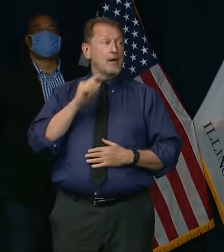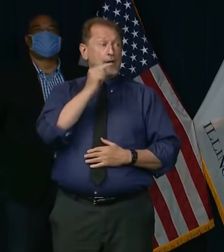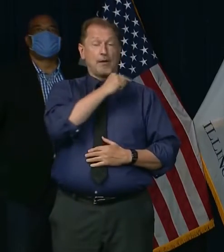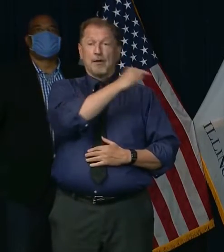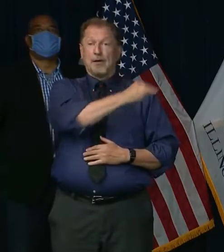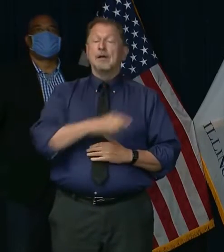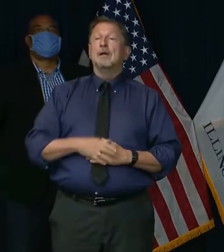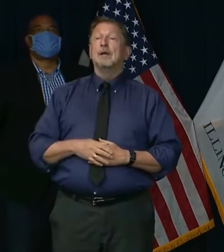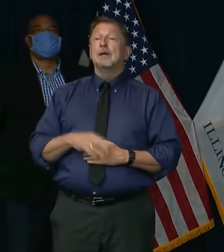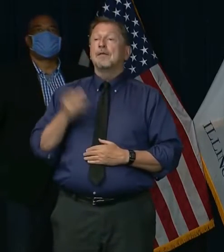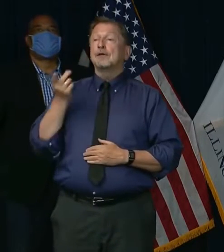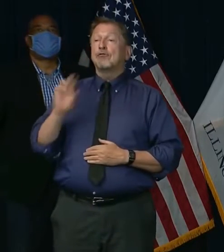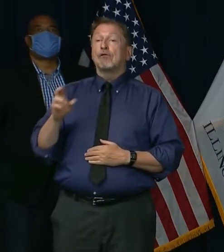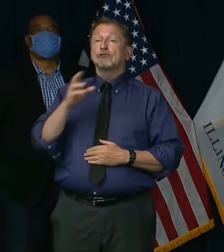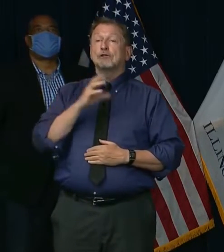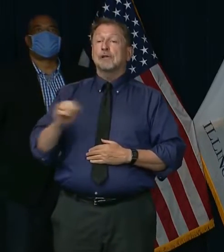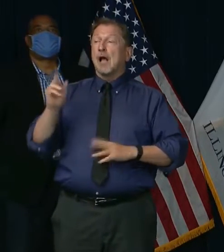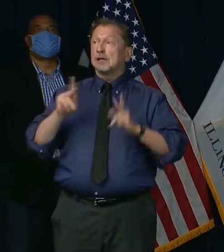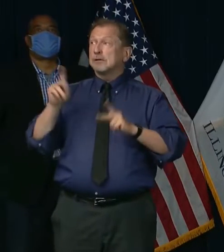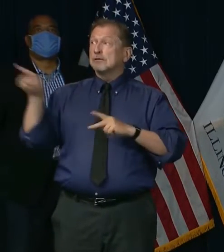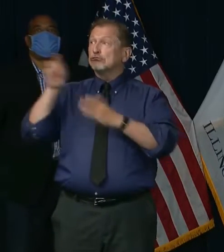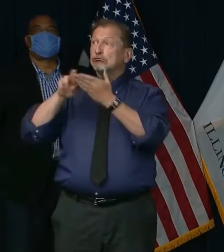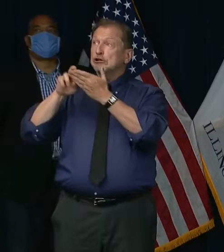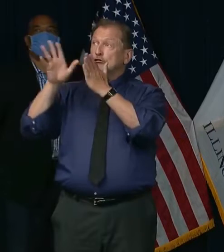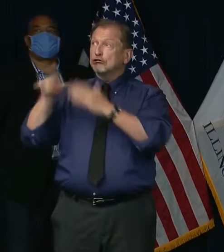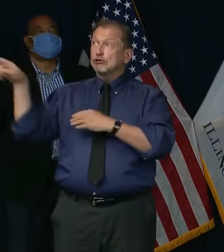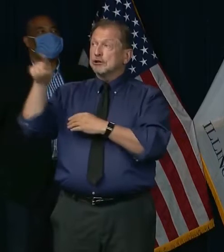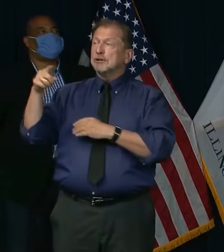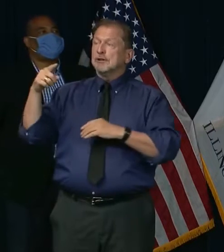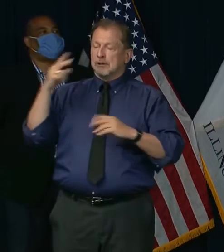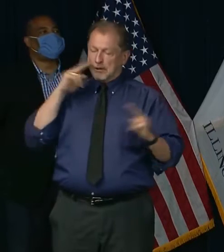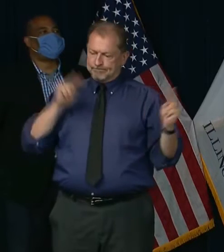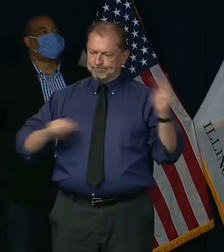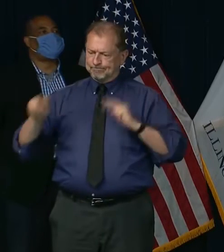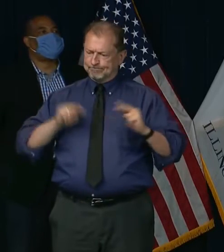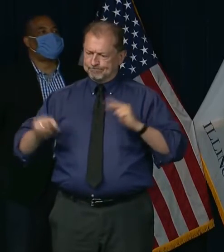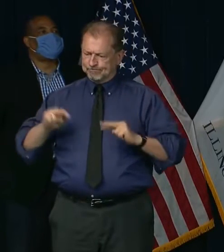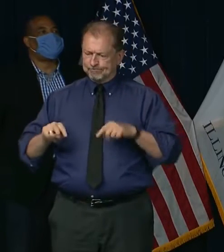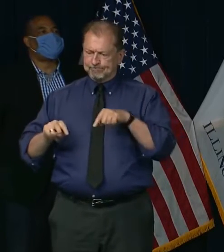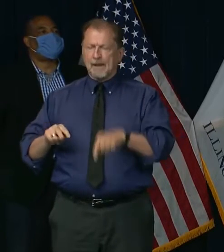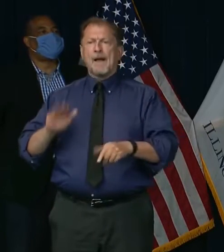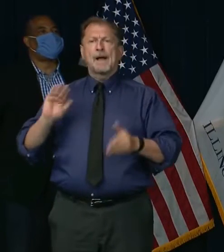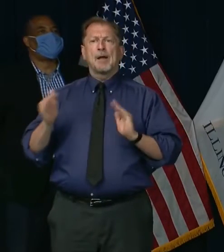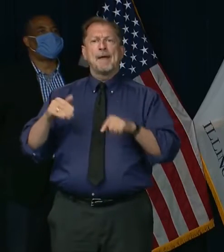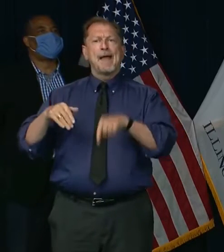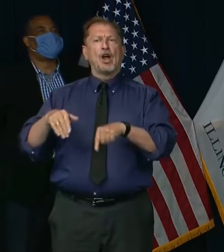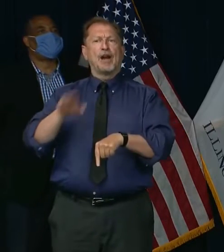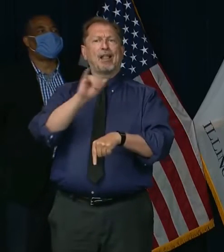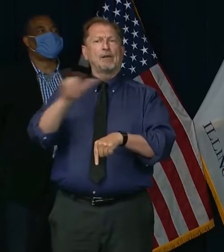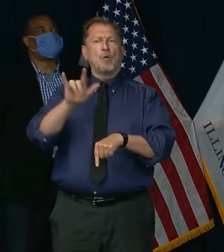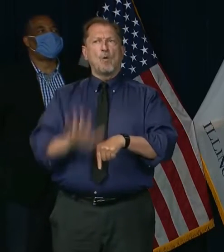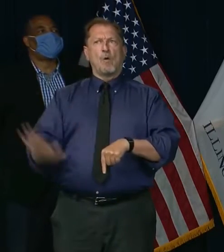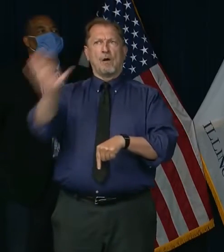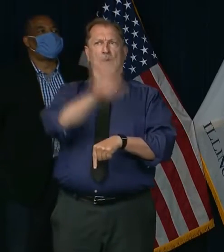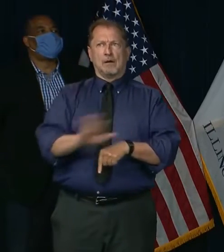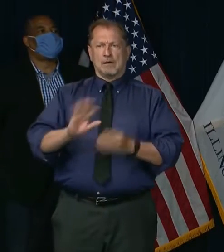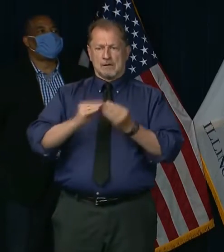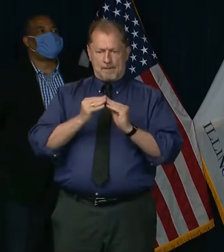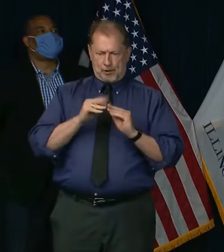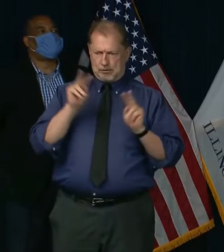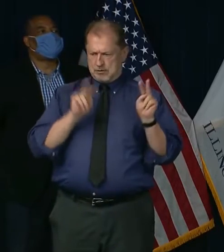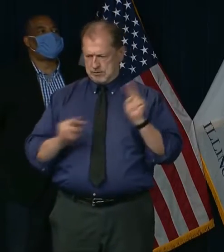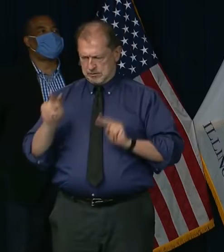and public health experts have reviewed the data and the proposed conditions for greater public activity and work conditions